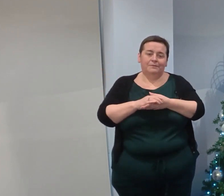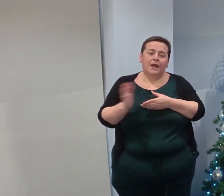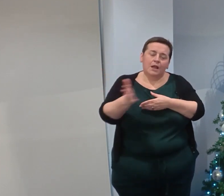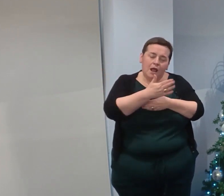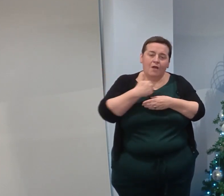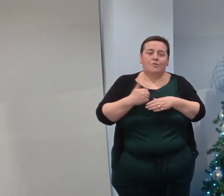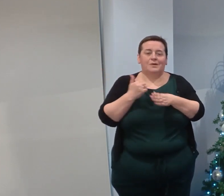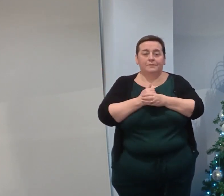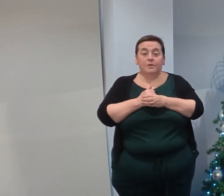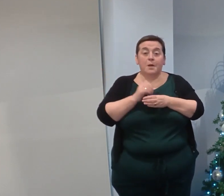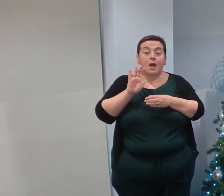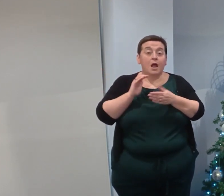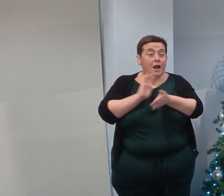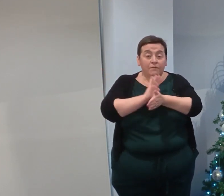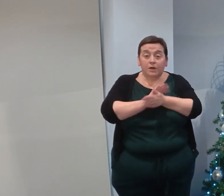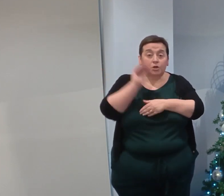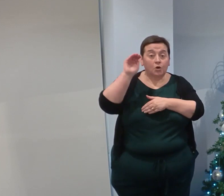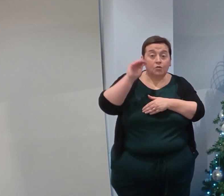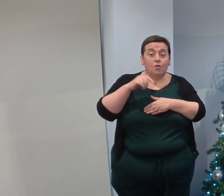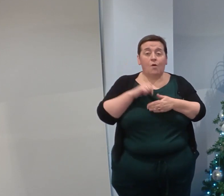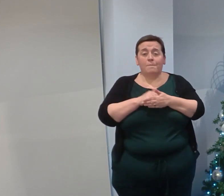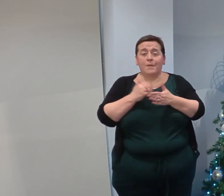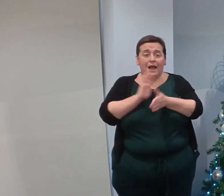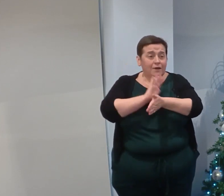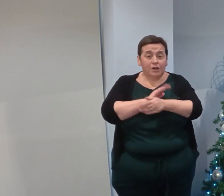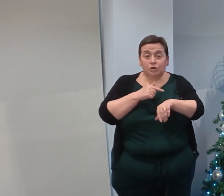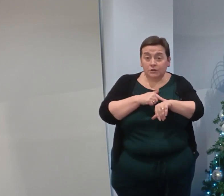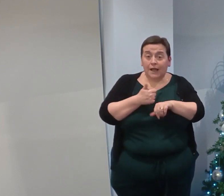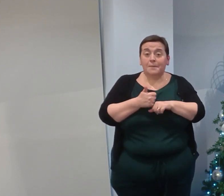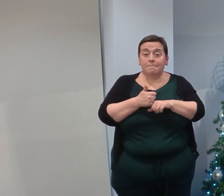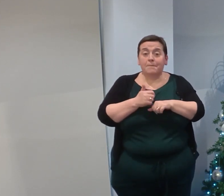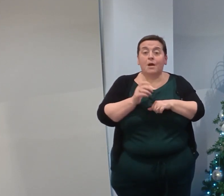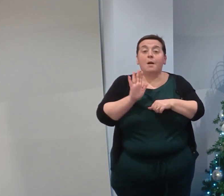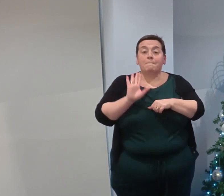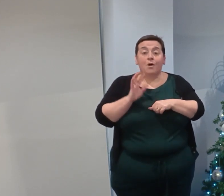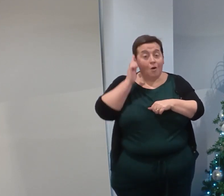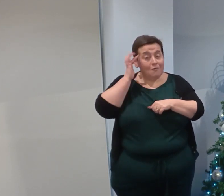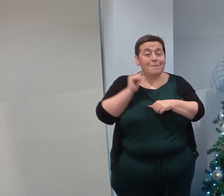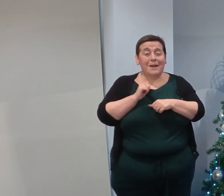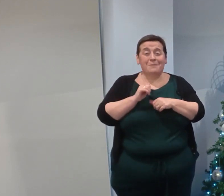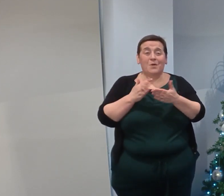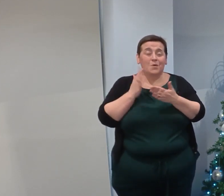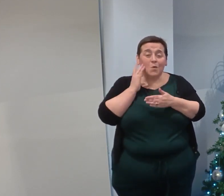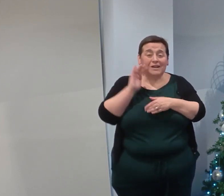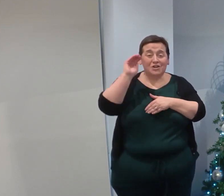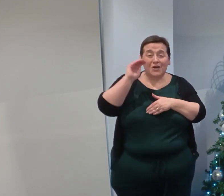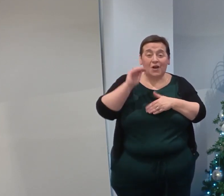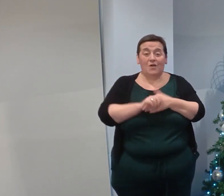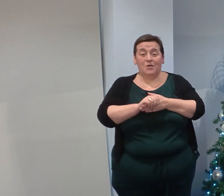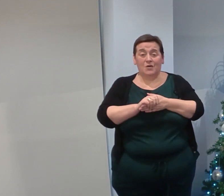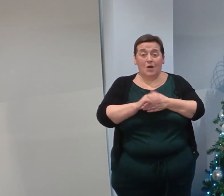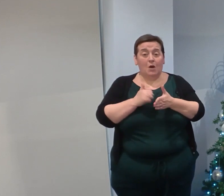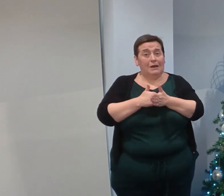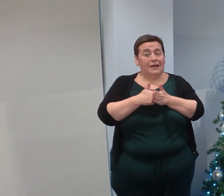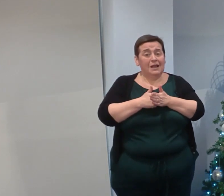remember, if you're out there having fun, you are representing the college. So always give a false name if things get out of